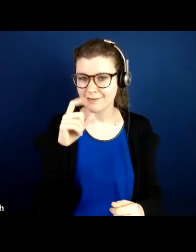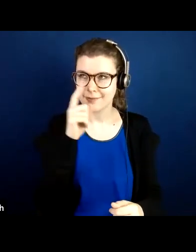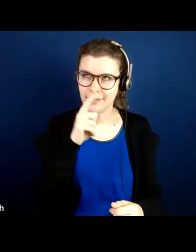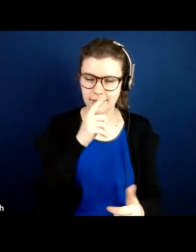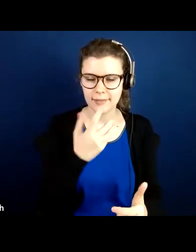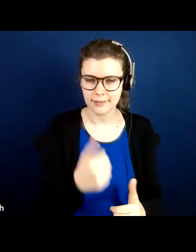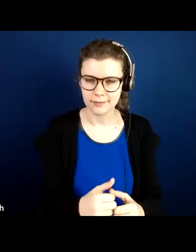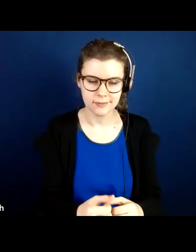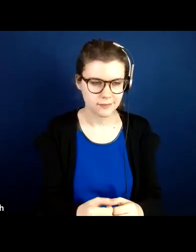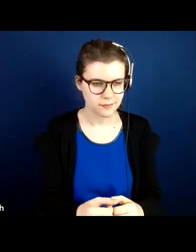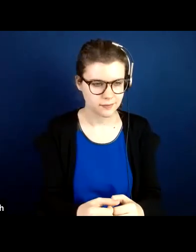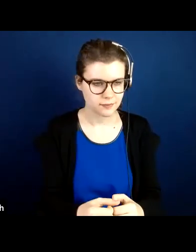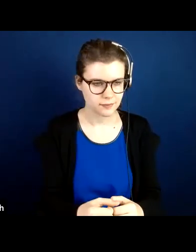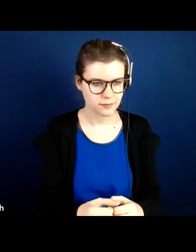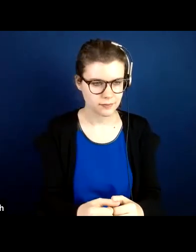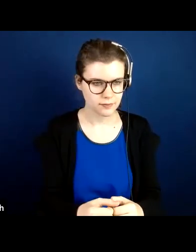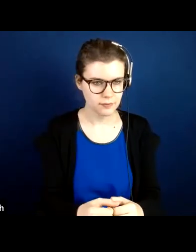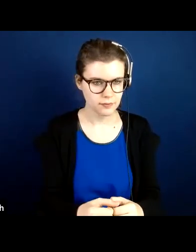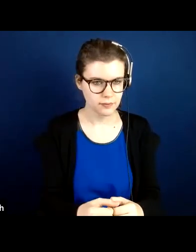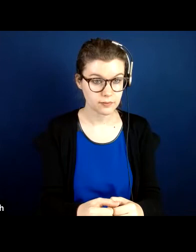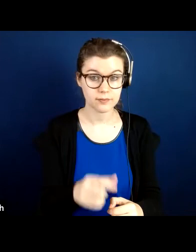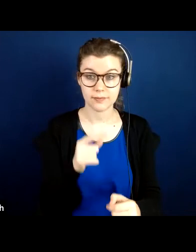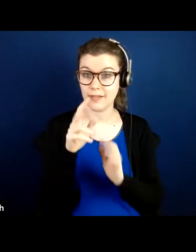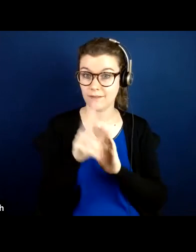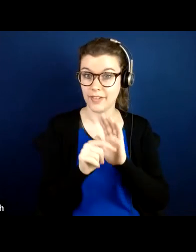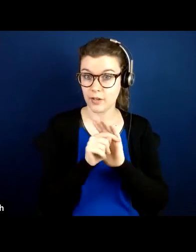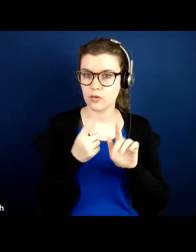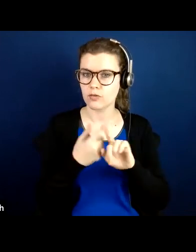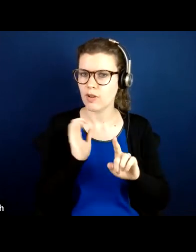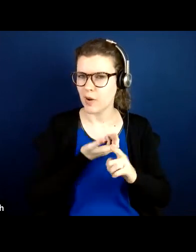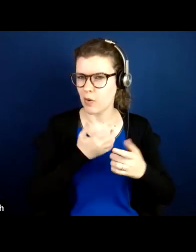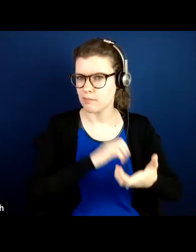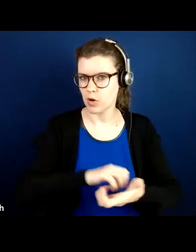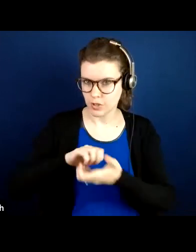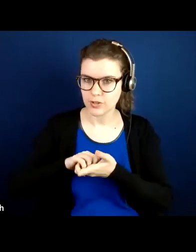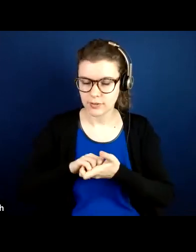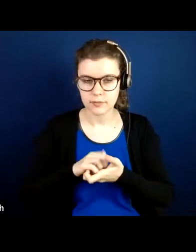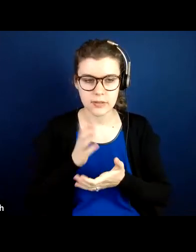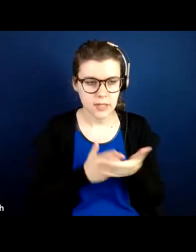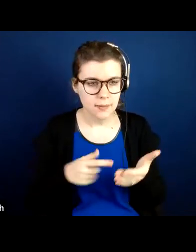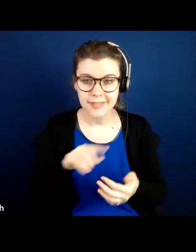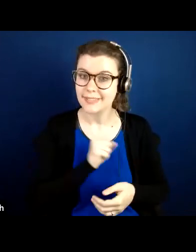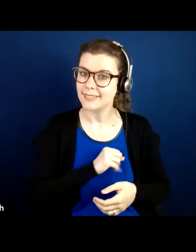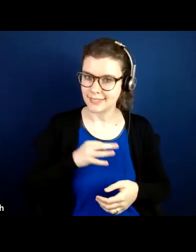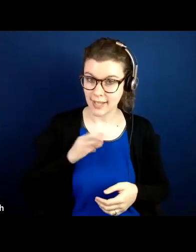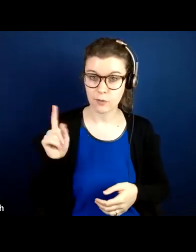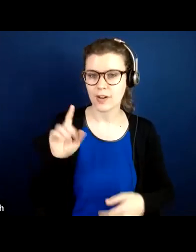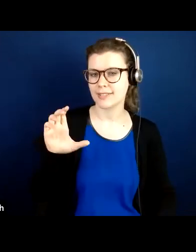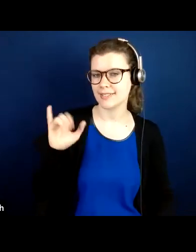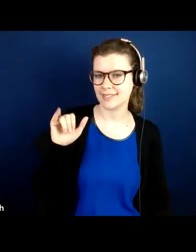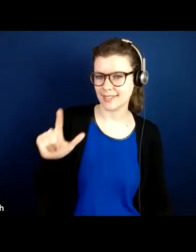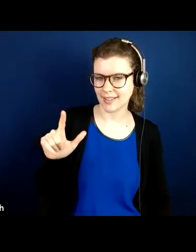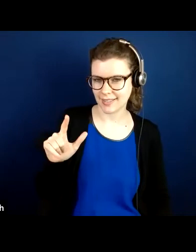Next, I'm going to play a video from our partners who are staff members at Centers for Independent Living